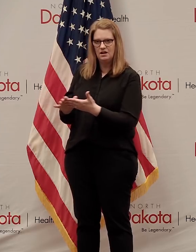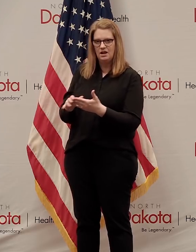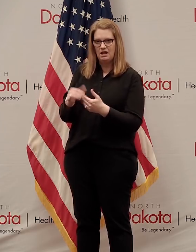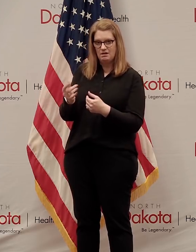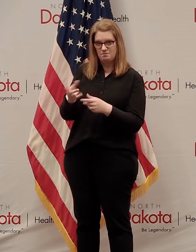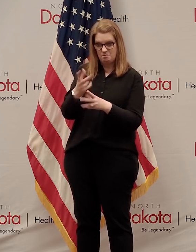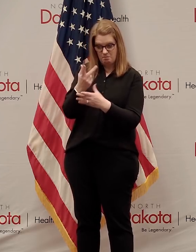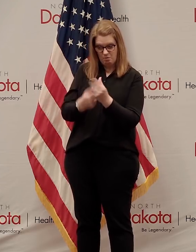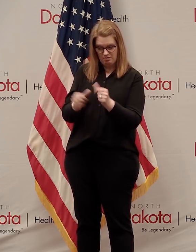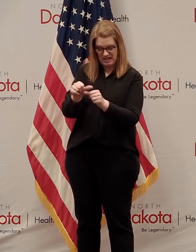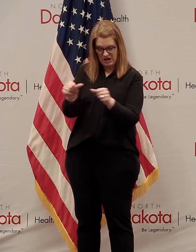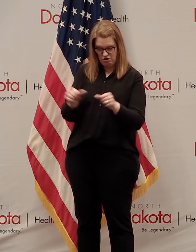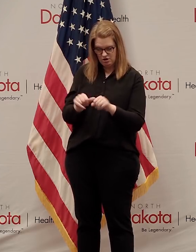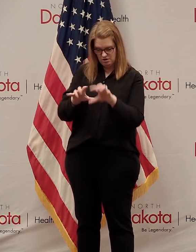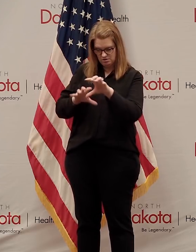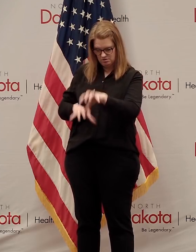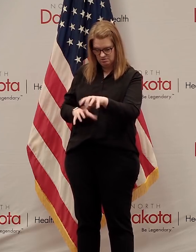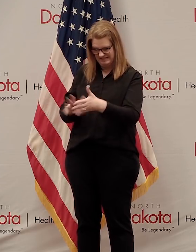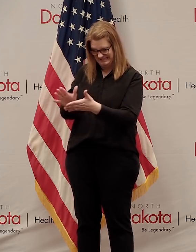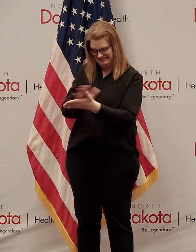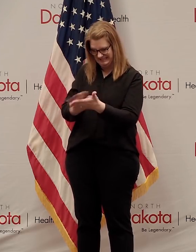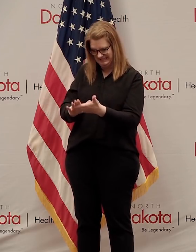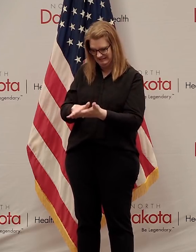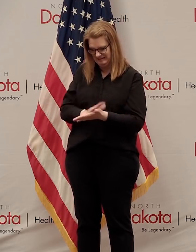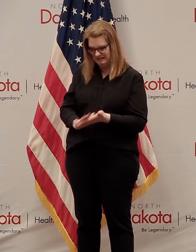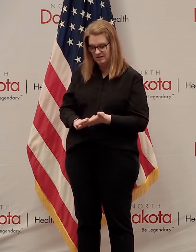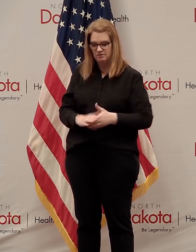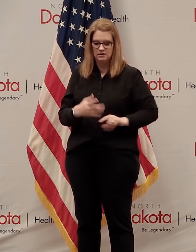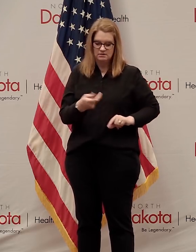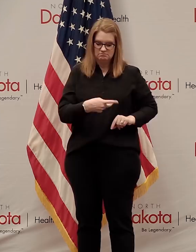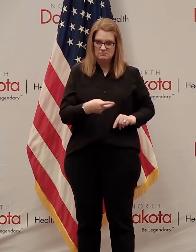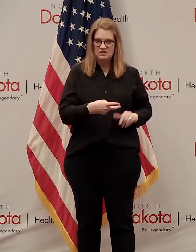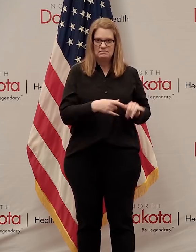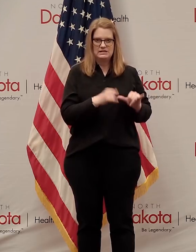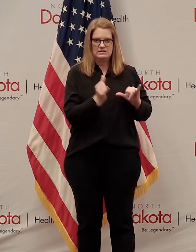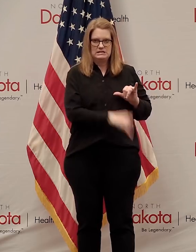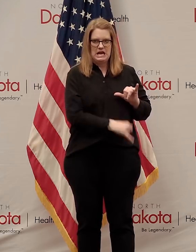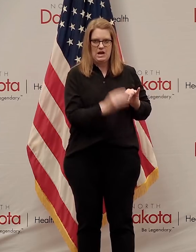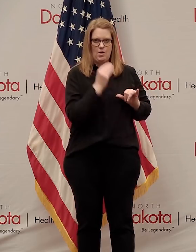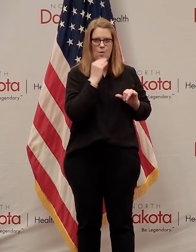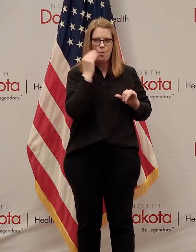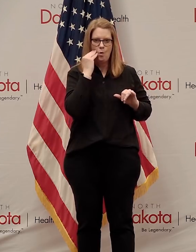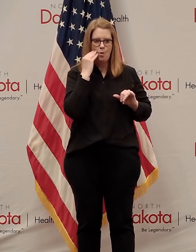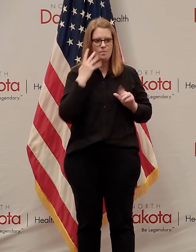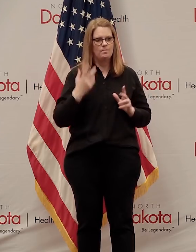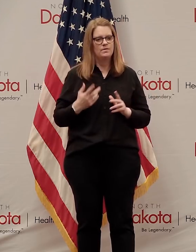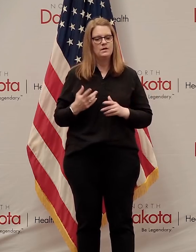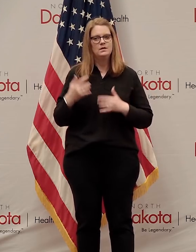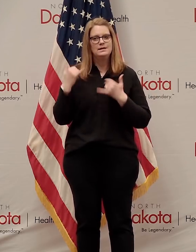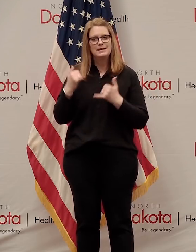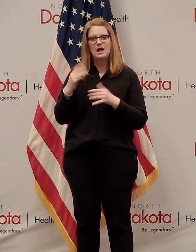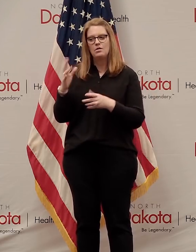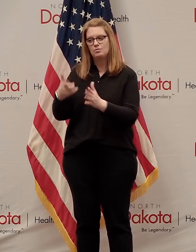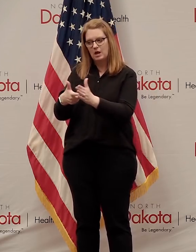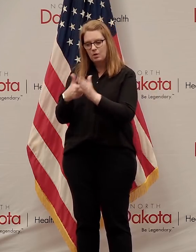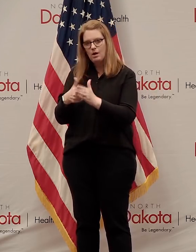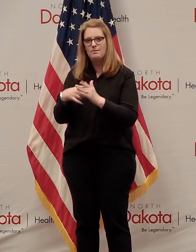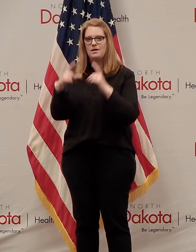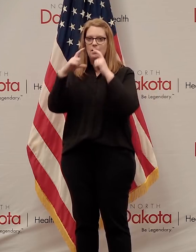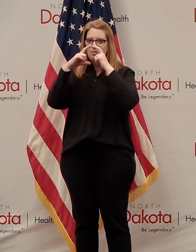where these two positives were found. The individuals have not been in the building for several days. Facility now requiring employees wear masks